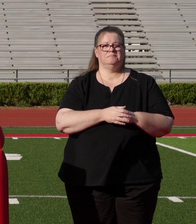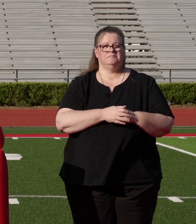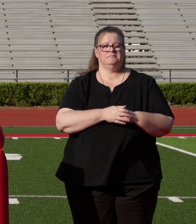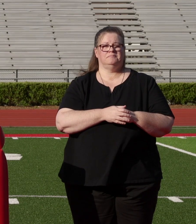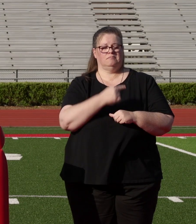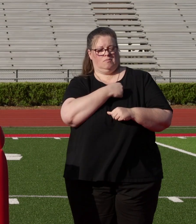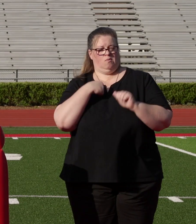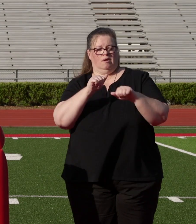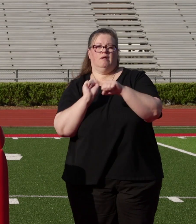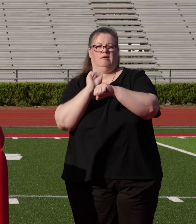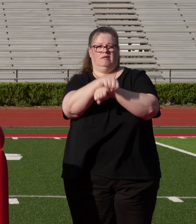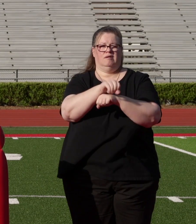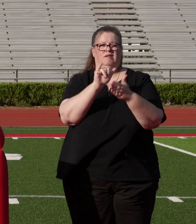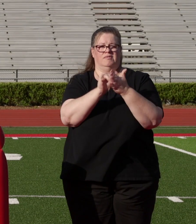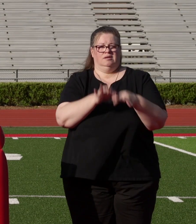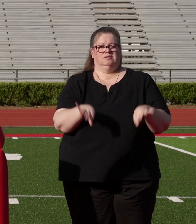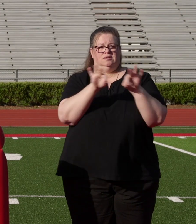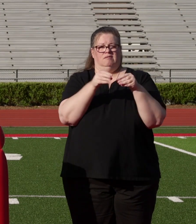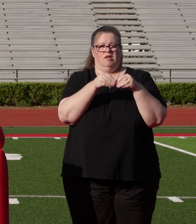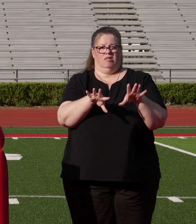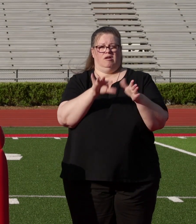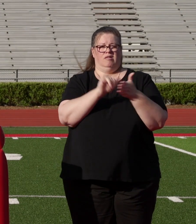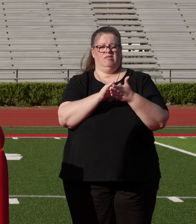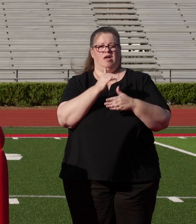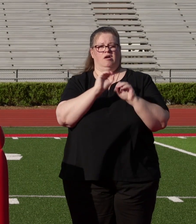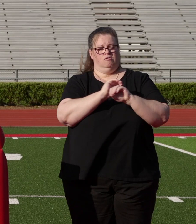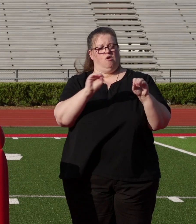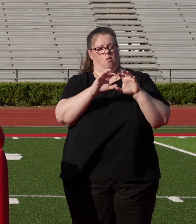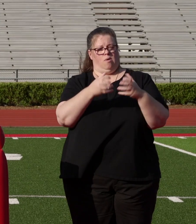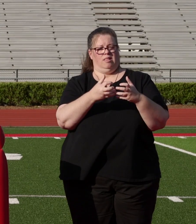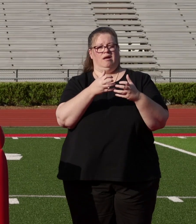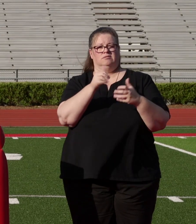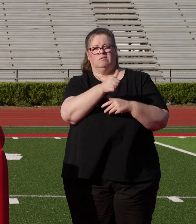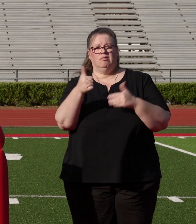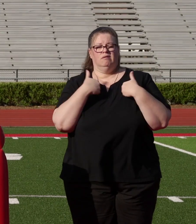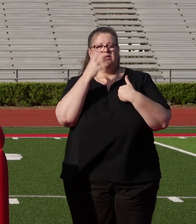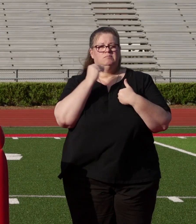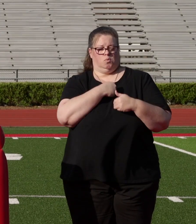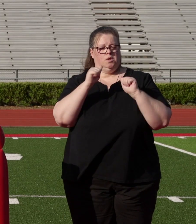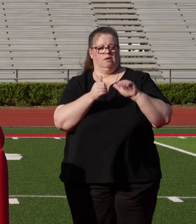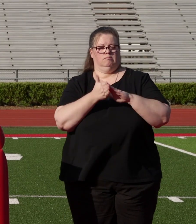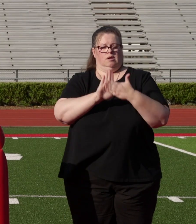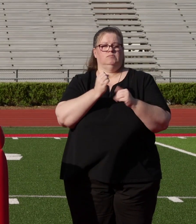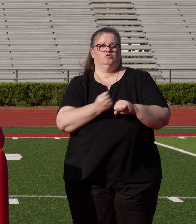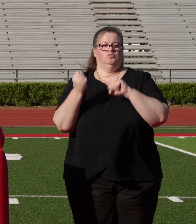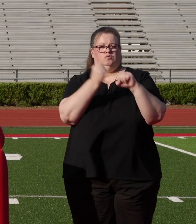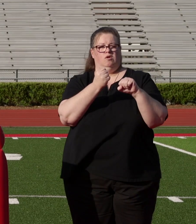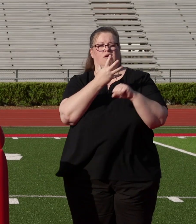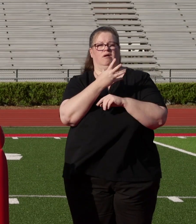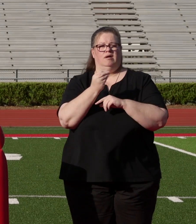If we can overcome the significant loss that no other class before us has experienced, we can become stronger. We can stand out.